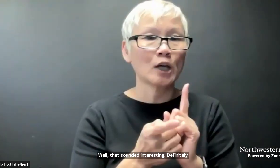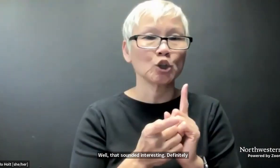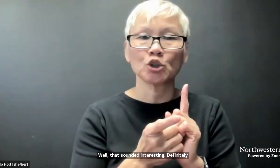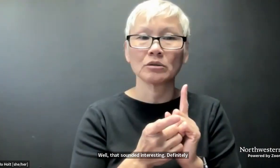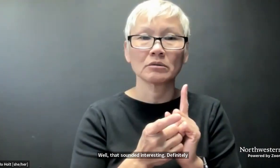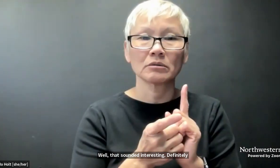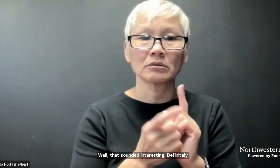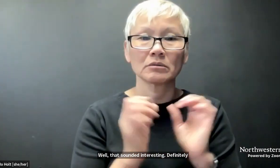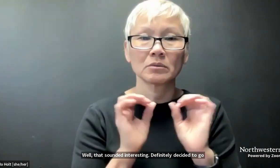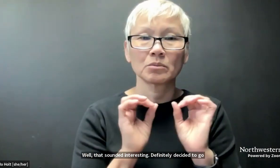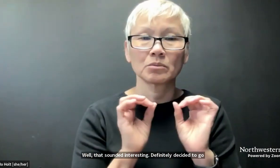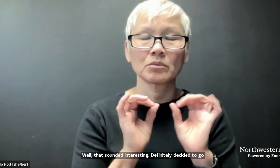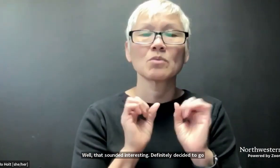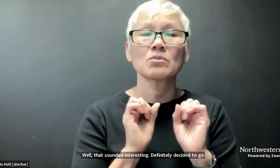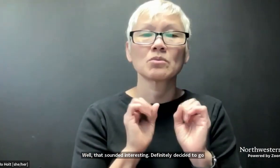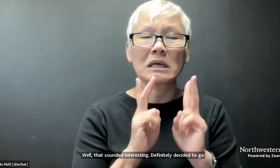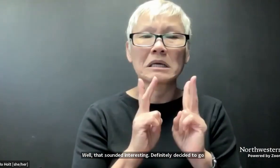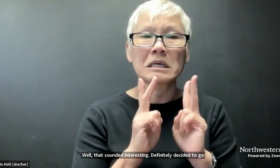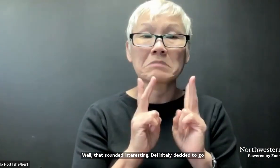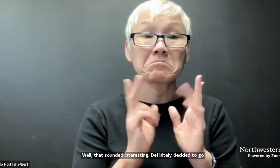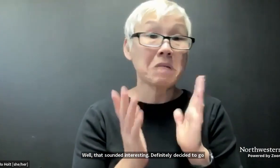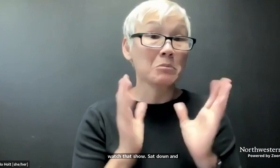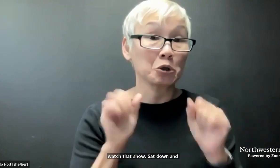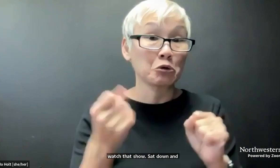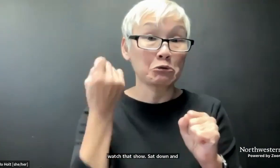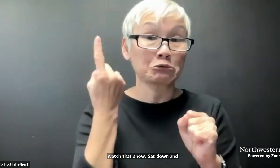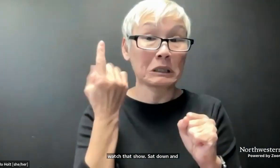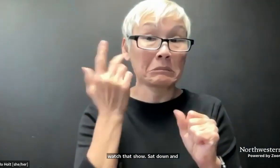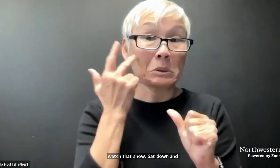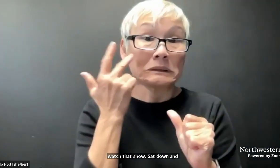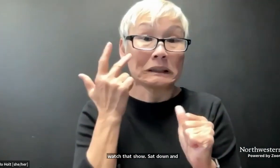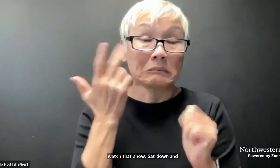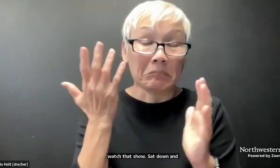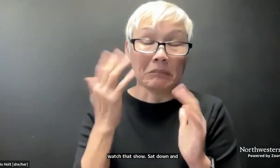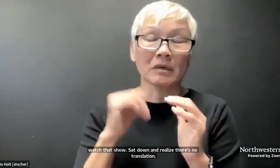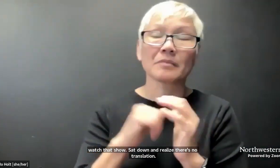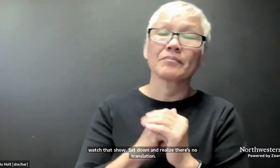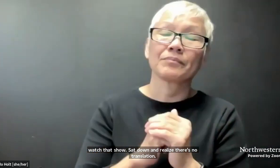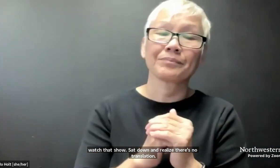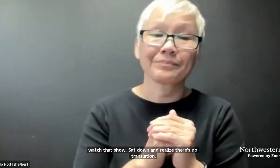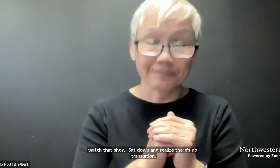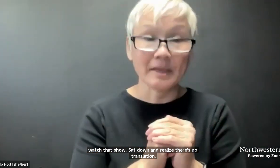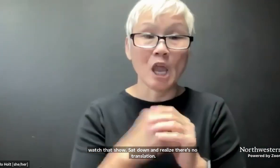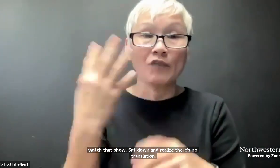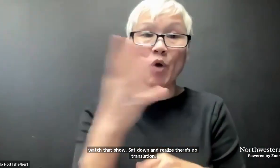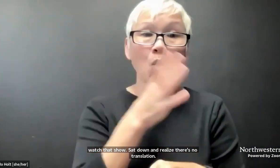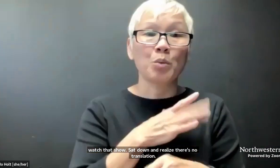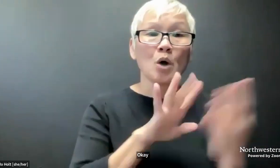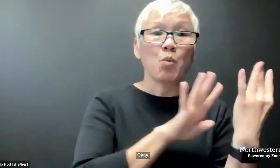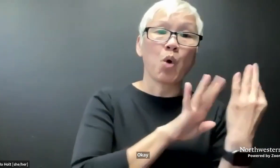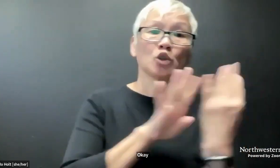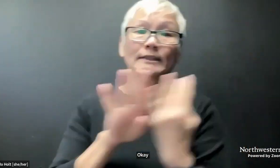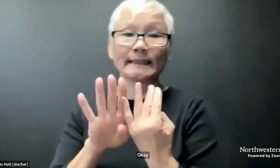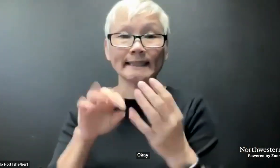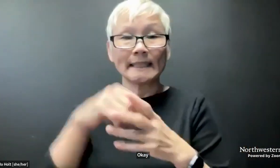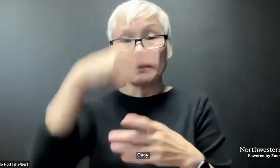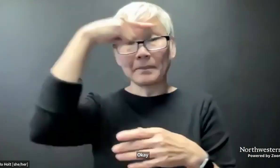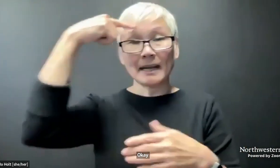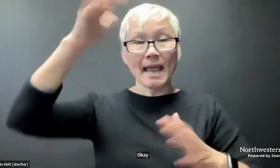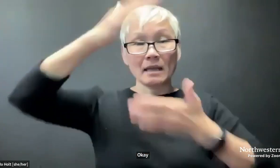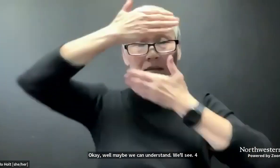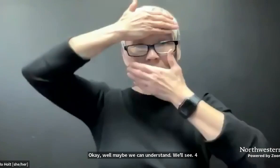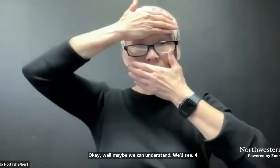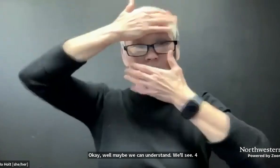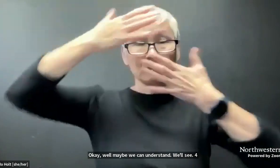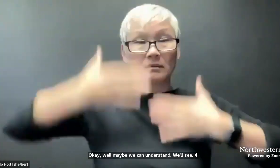and realized there's no translation. Okay. Well, maybe we can understand. We'll see. Four